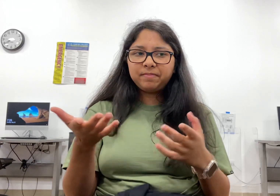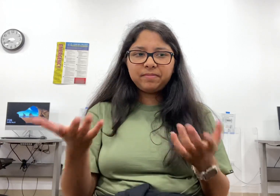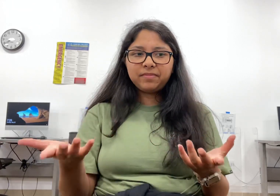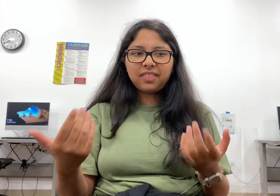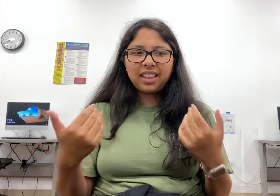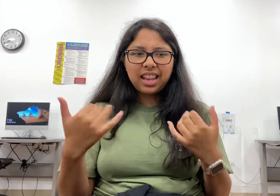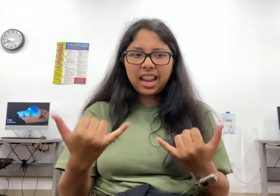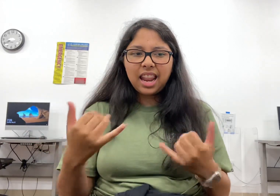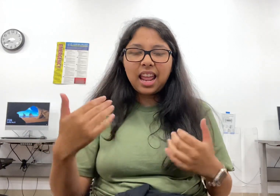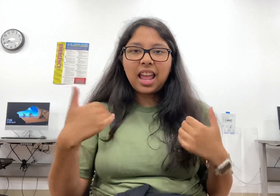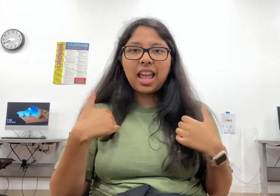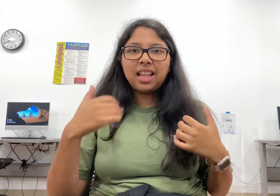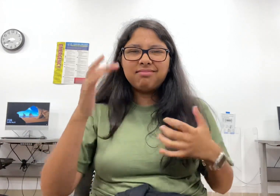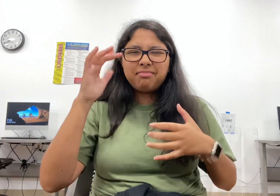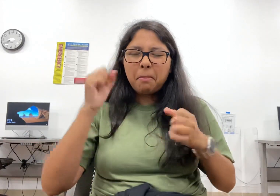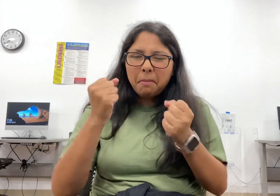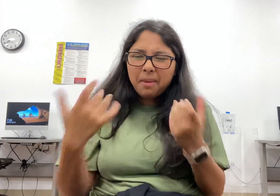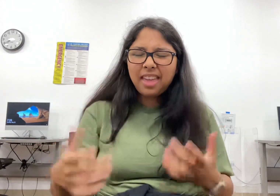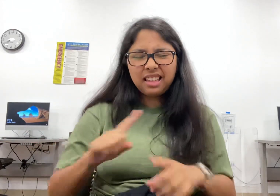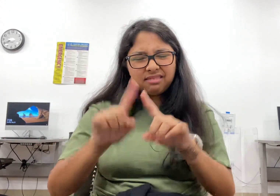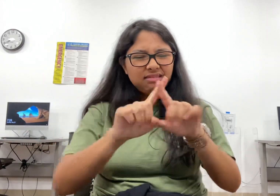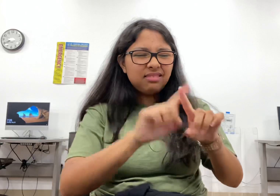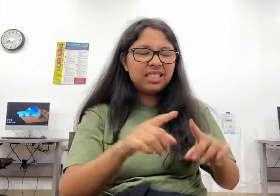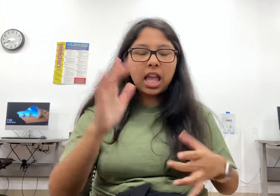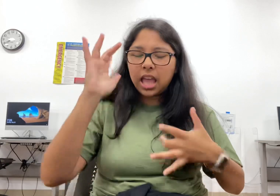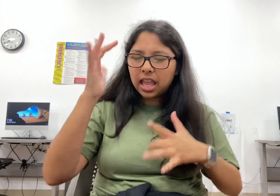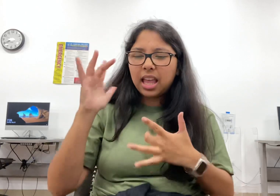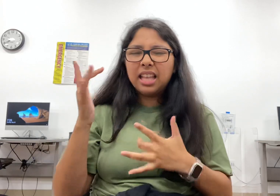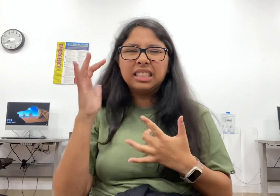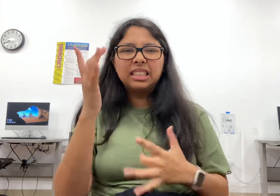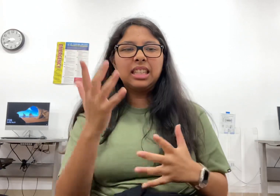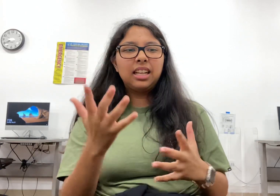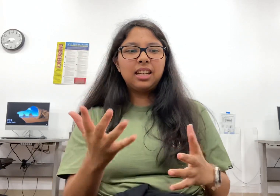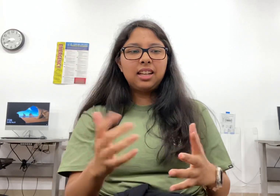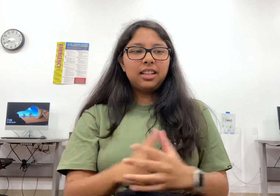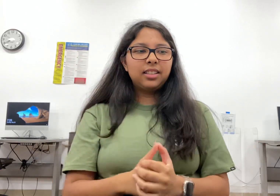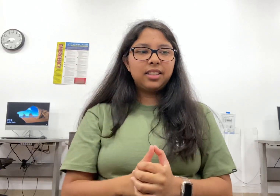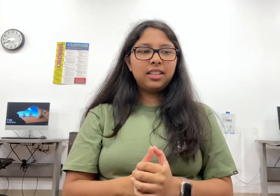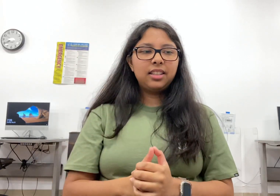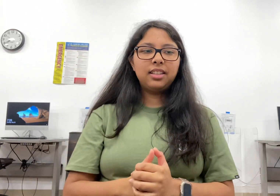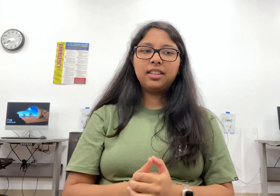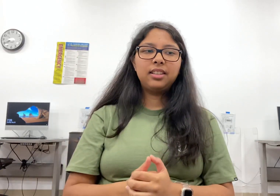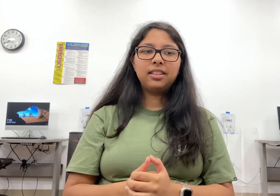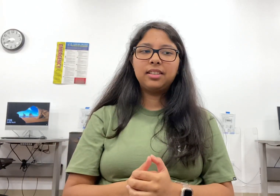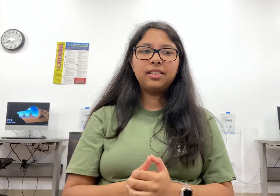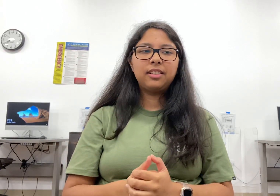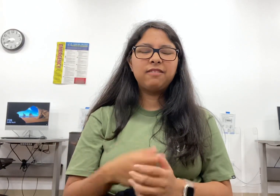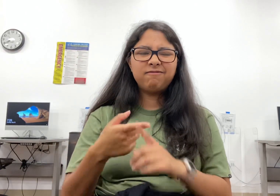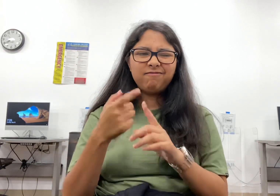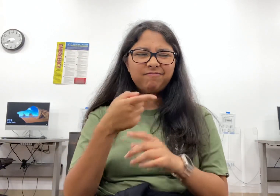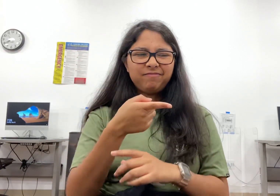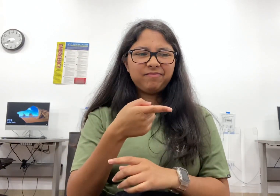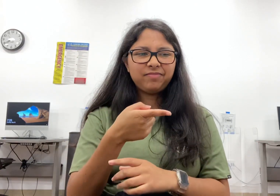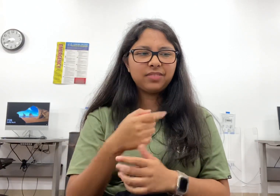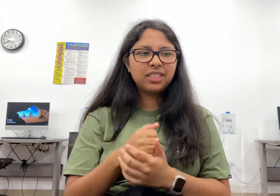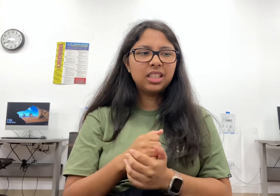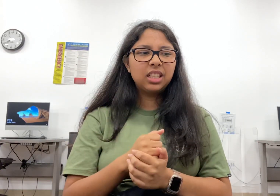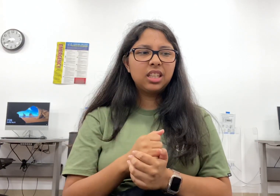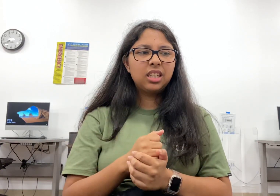Catalina Islanders. Islanders never recovered. Between 1820 and